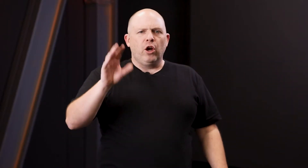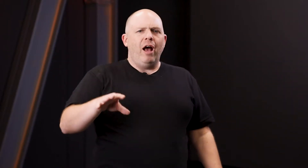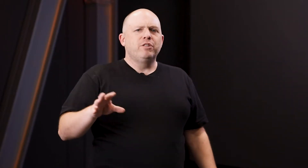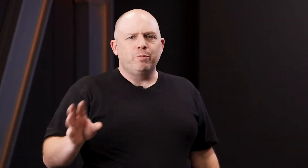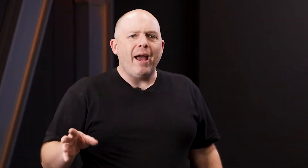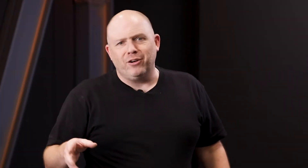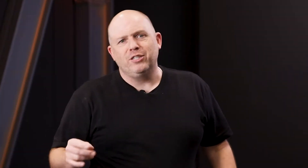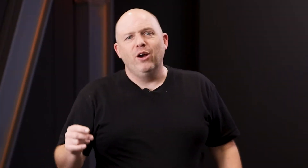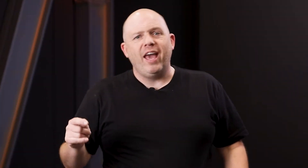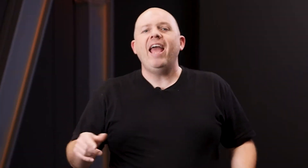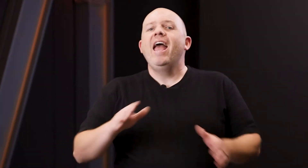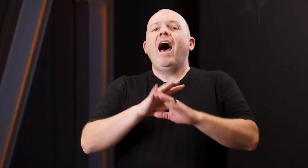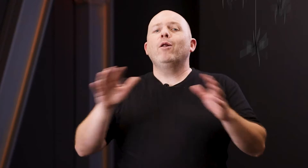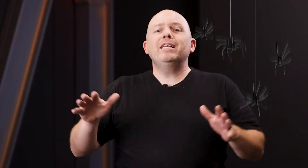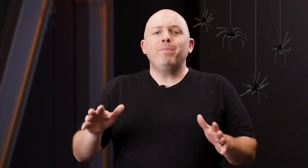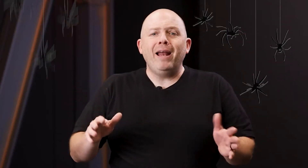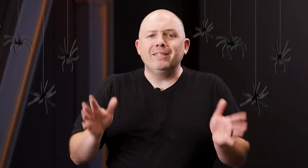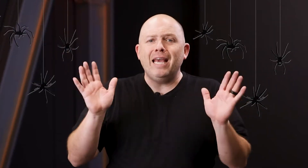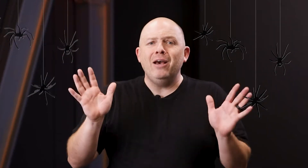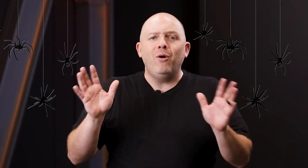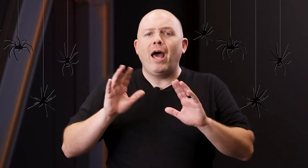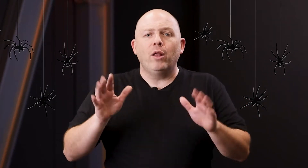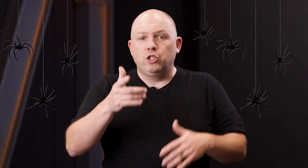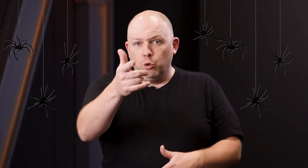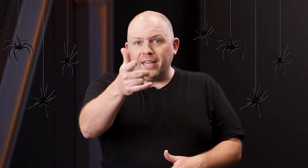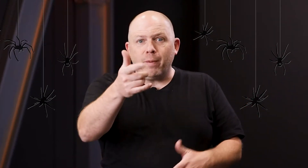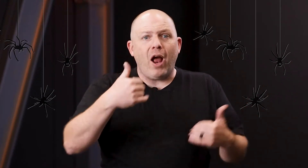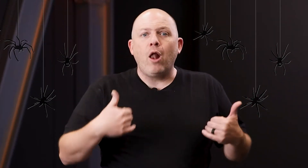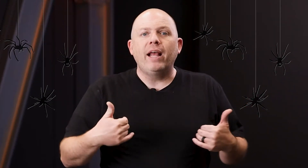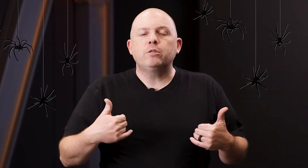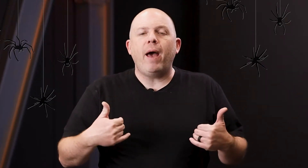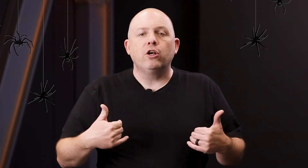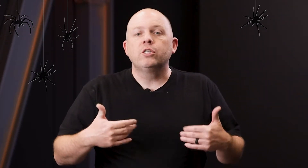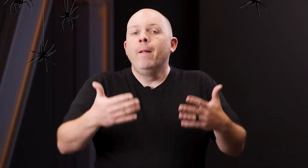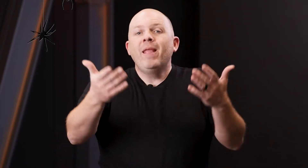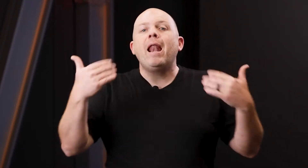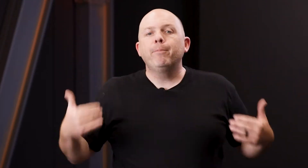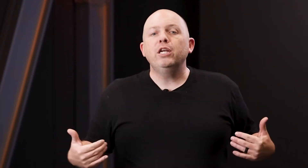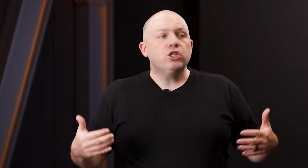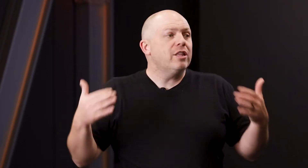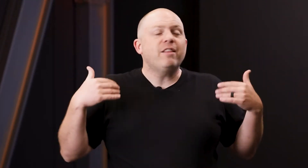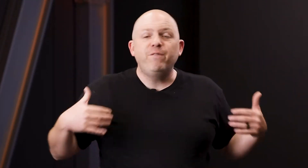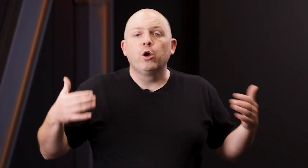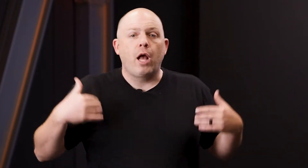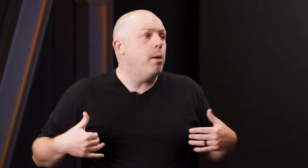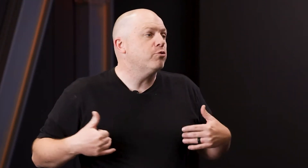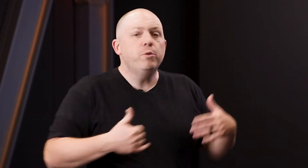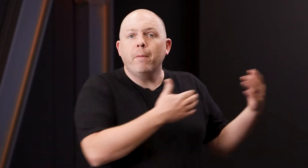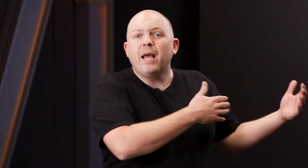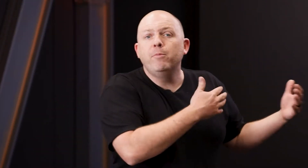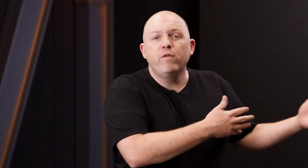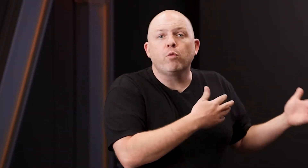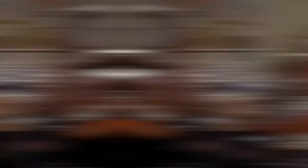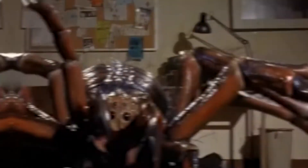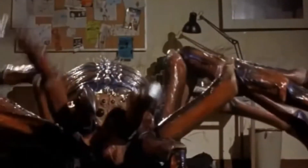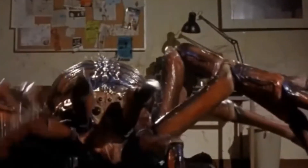of spiders, okay? I don't like spiders, ew. I don't, do you like spiders? I don't like spiders. And I'm pretty sure that the fear comes from, you remember that movie, Arachnophobia?